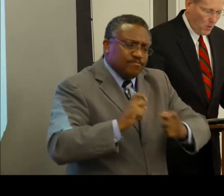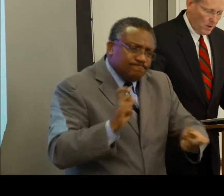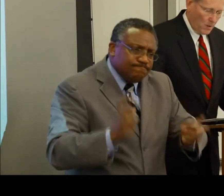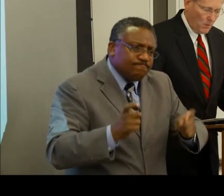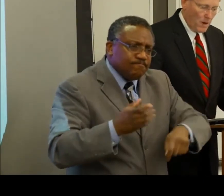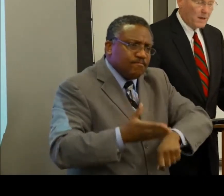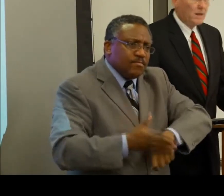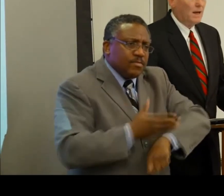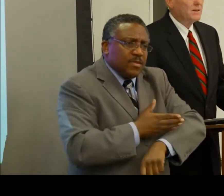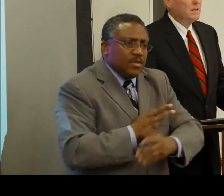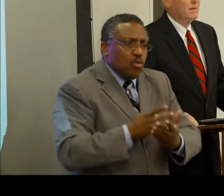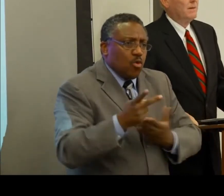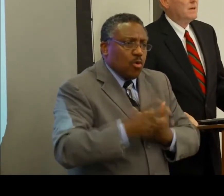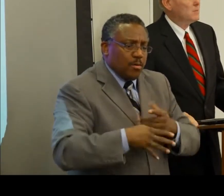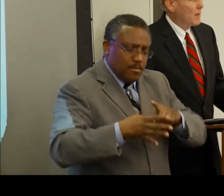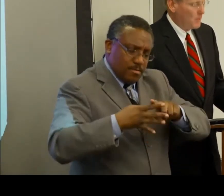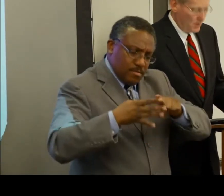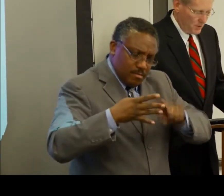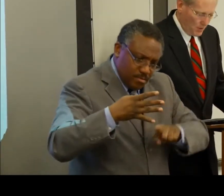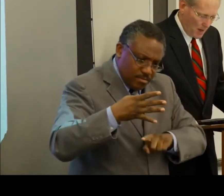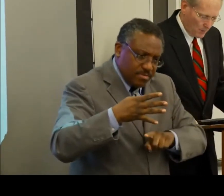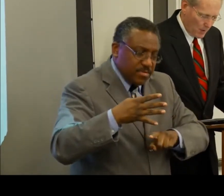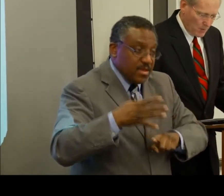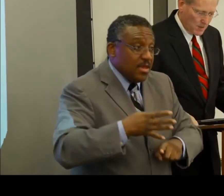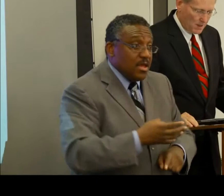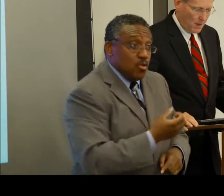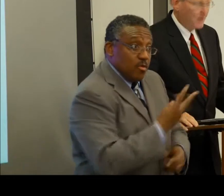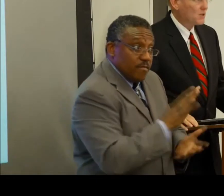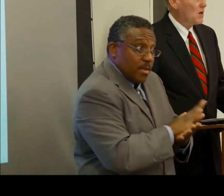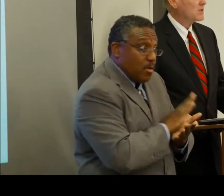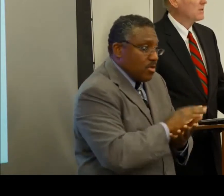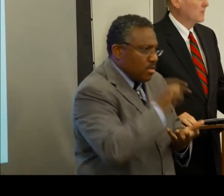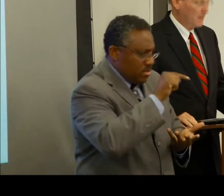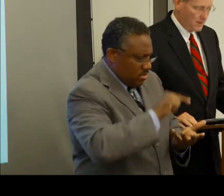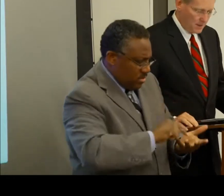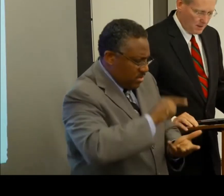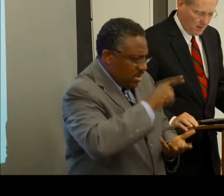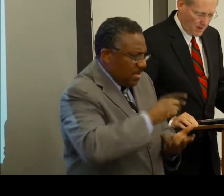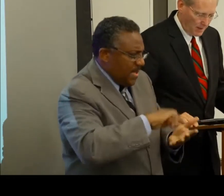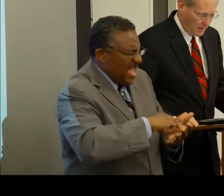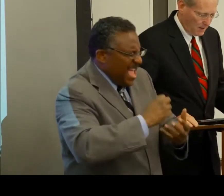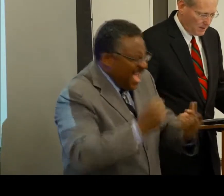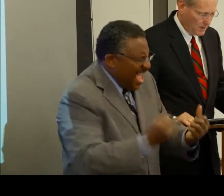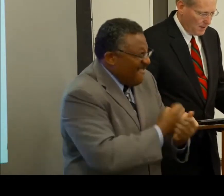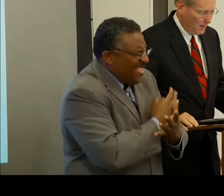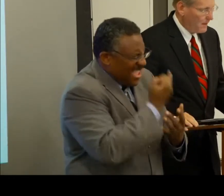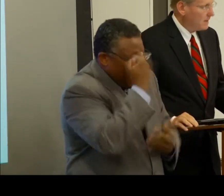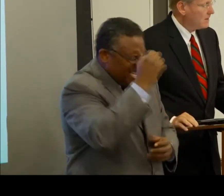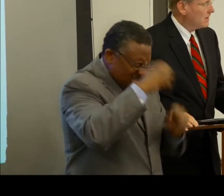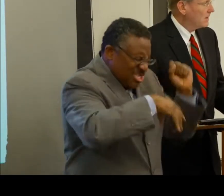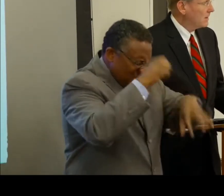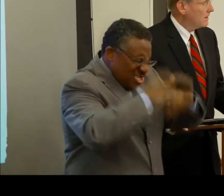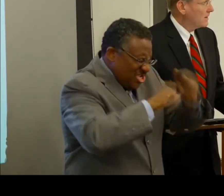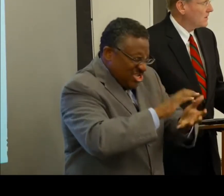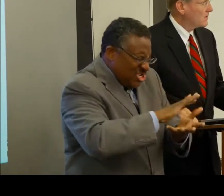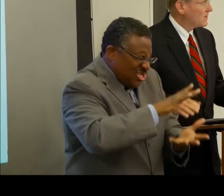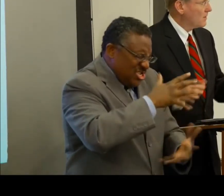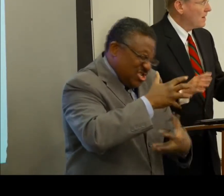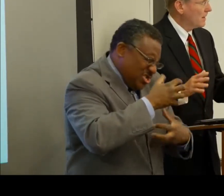And importantly, we recognize that these papers do not represent an exhaustive list of ideas that